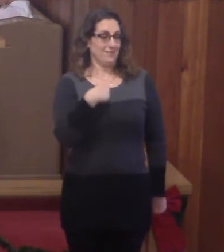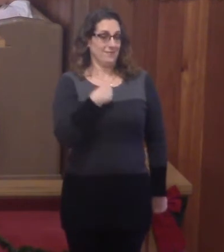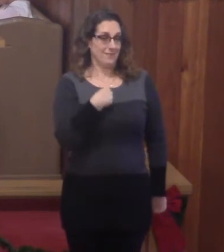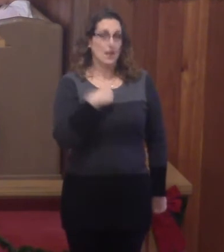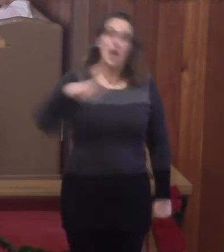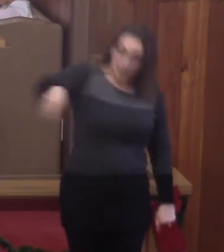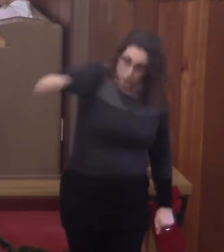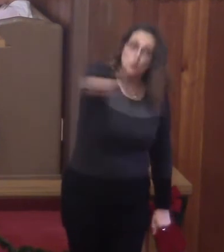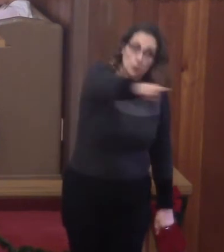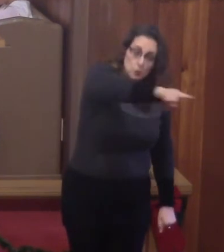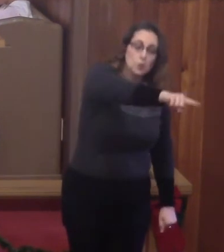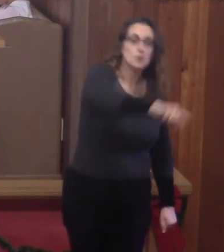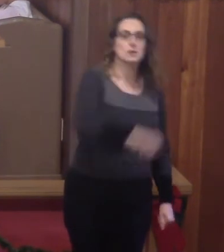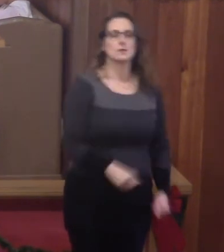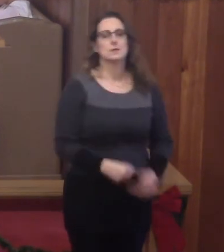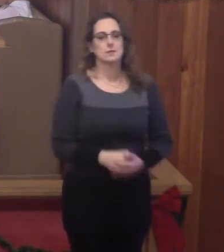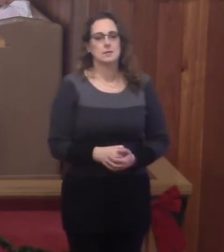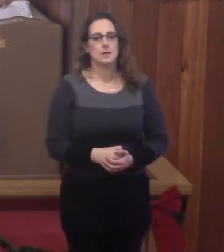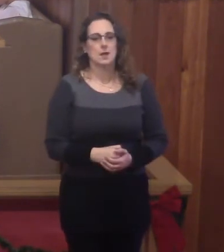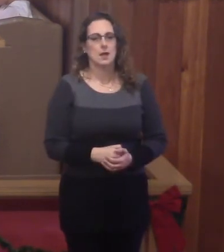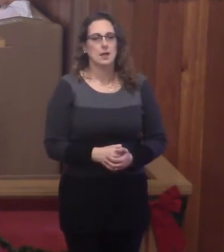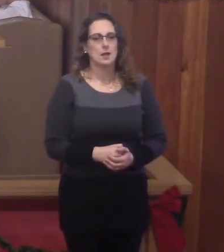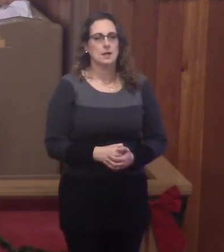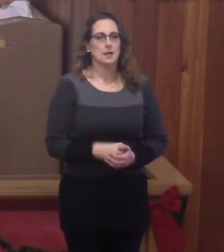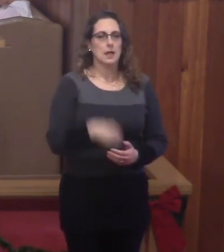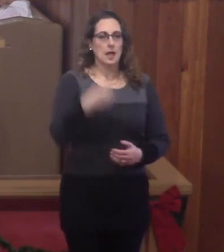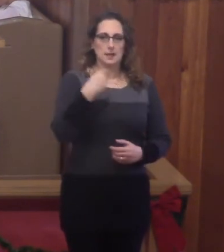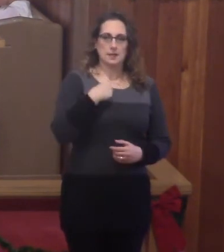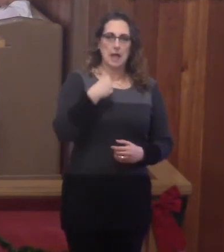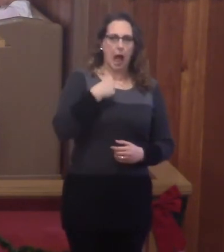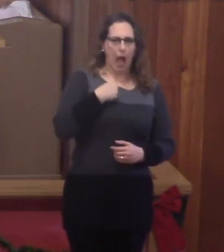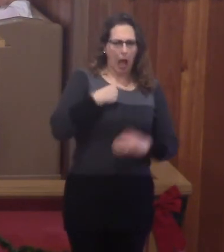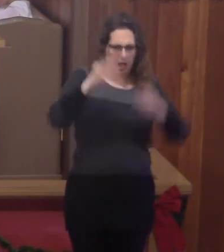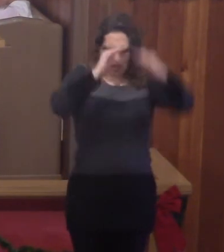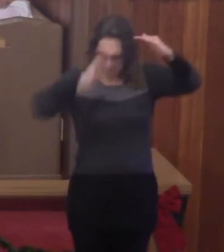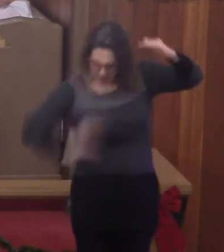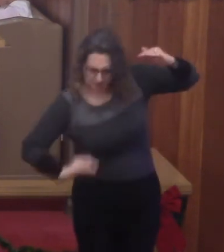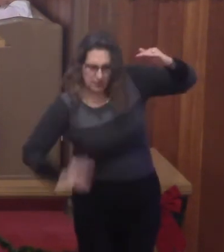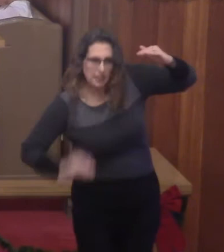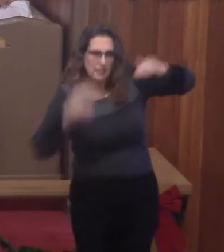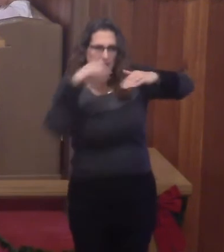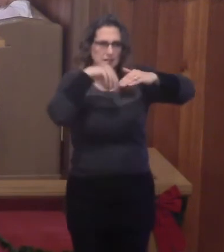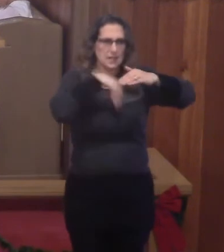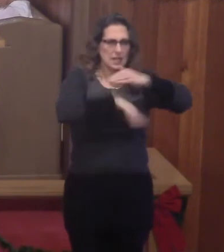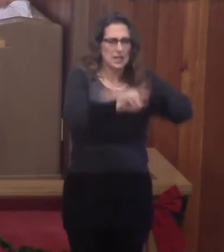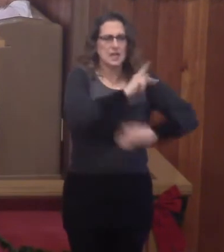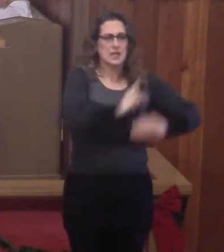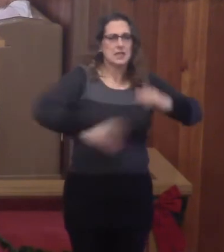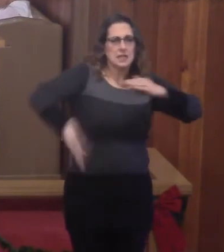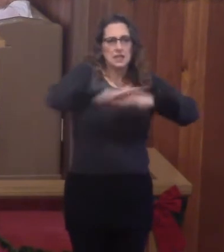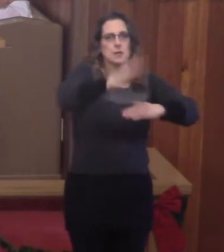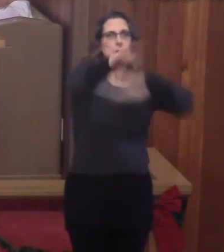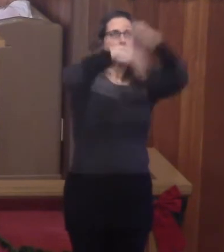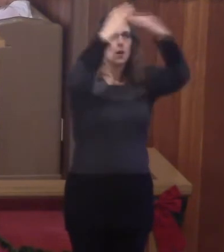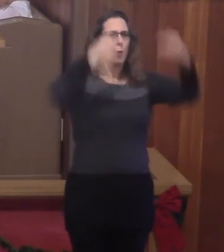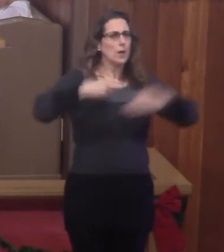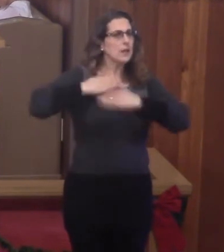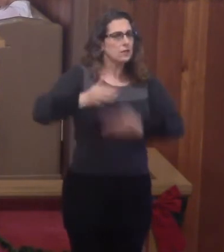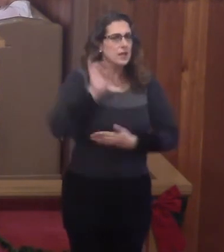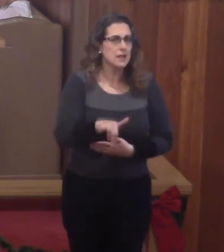you. It is I, Lord, who am the least in the kingdom of heaven. We confess this. No one is as